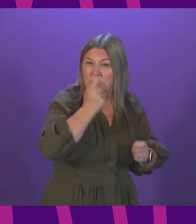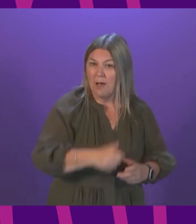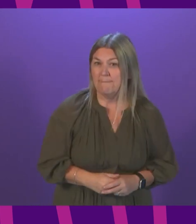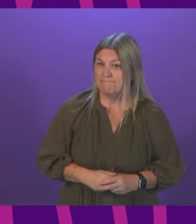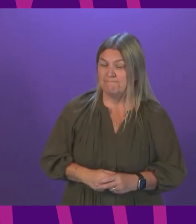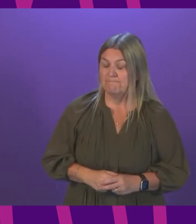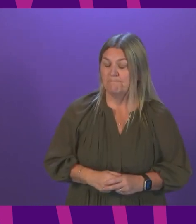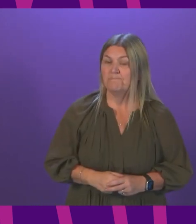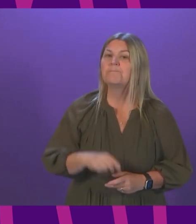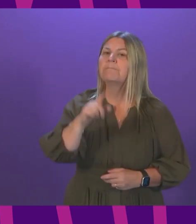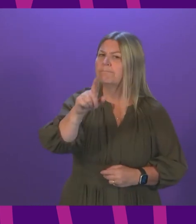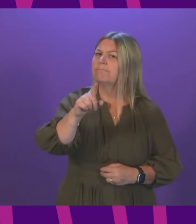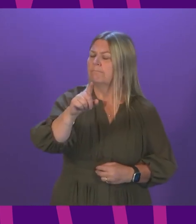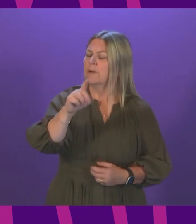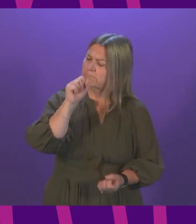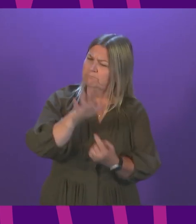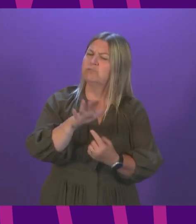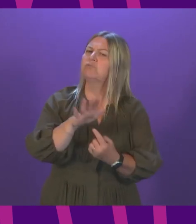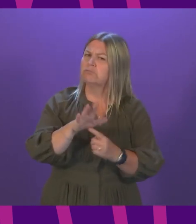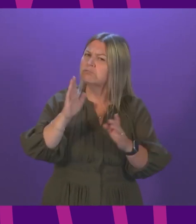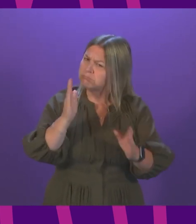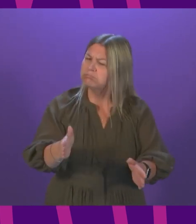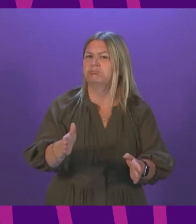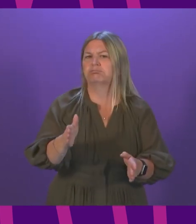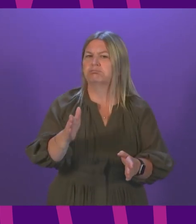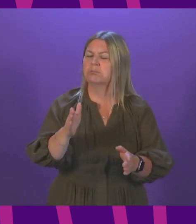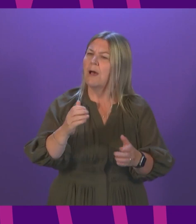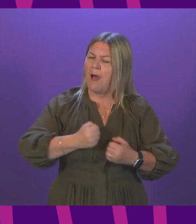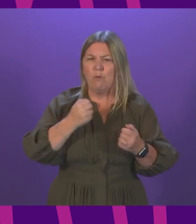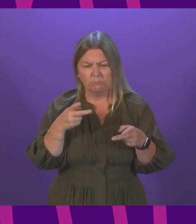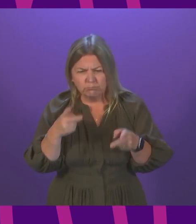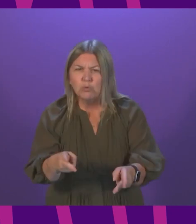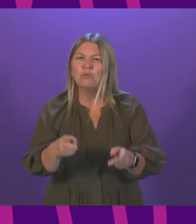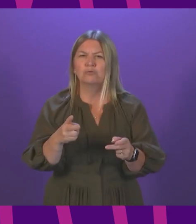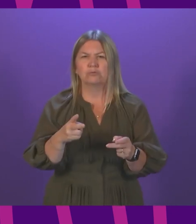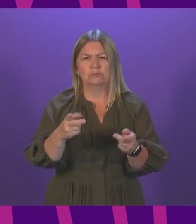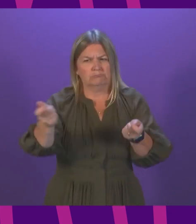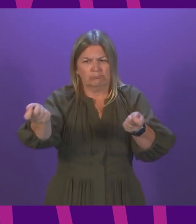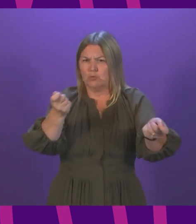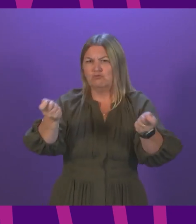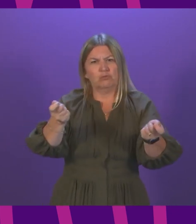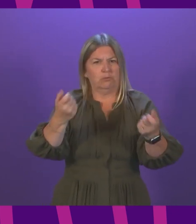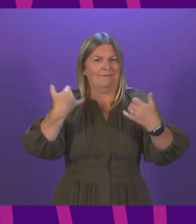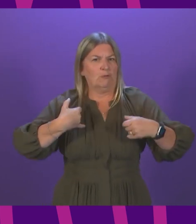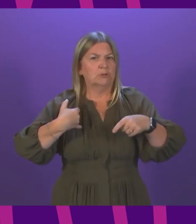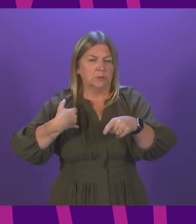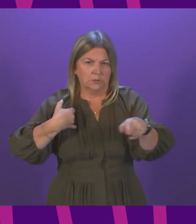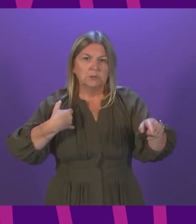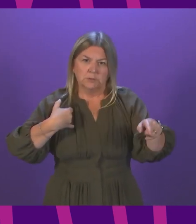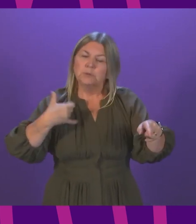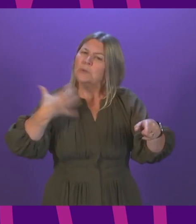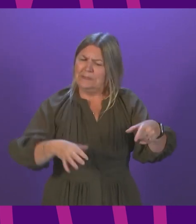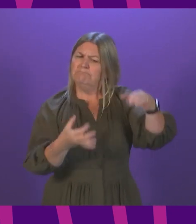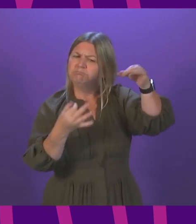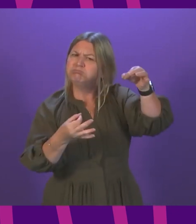We do, however, consider it an important part of the overall approach to controlling the virus to have a certification scheme operational